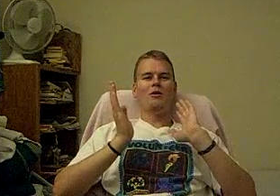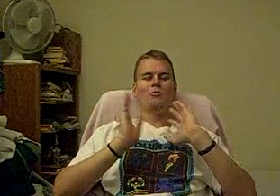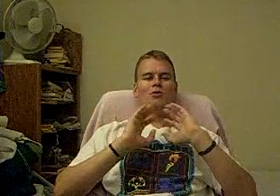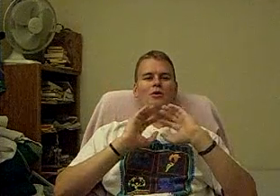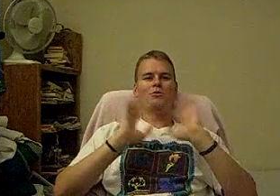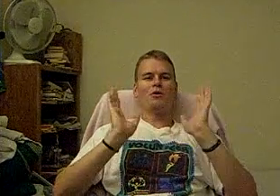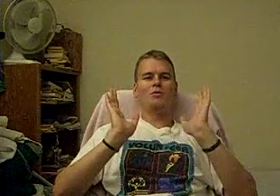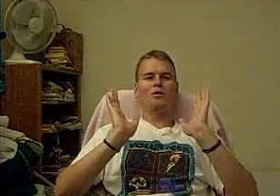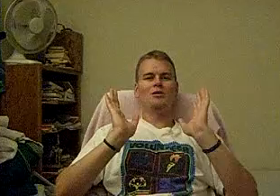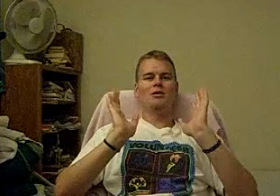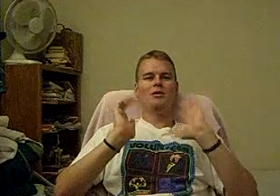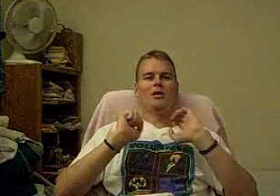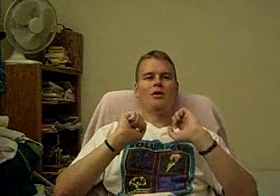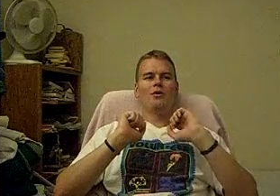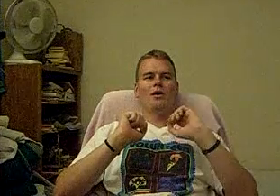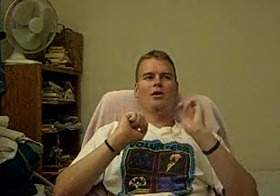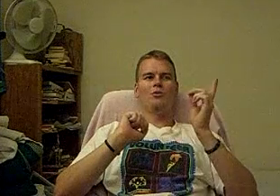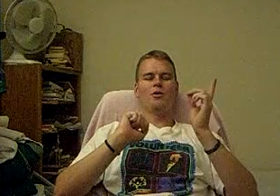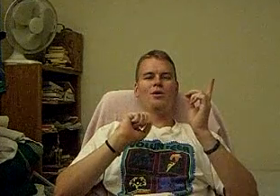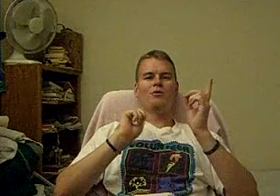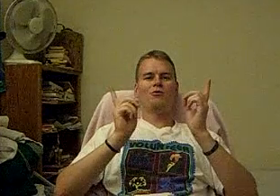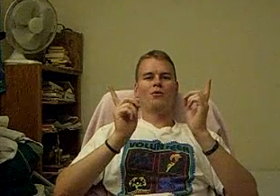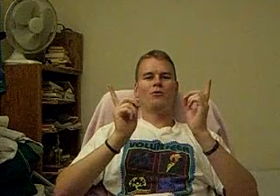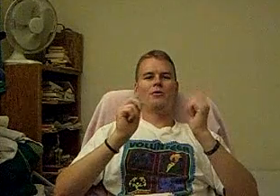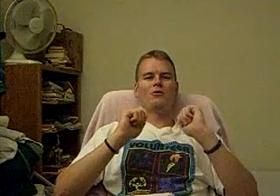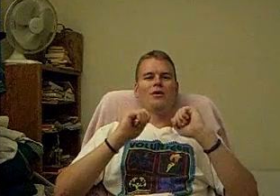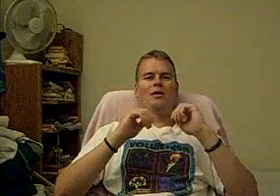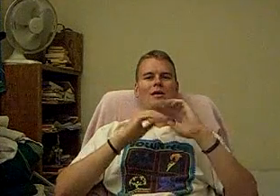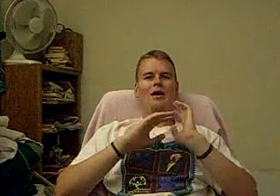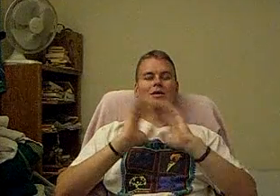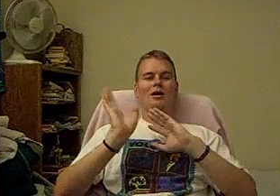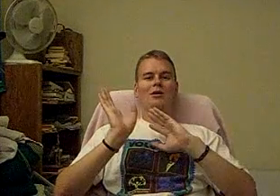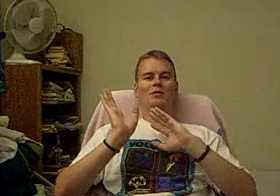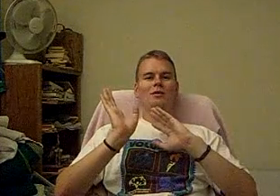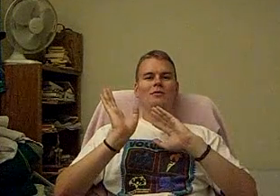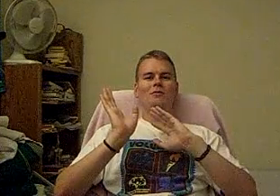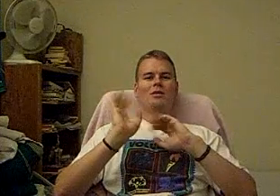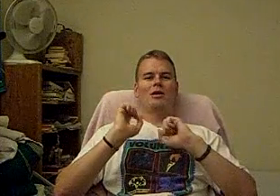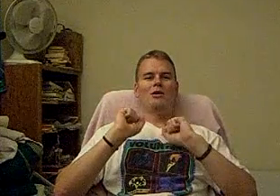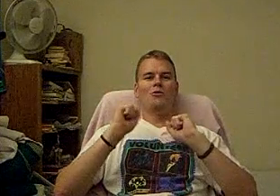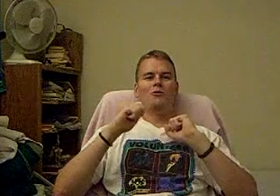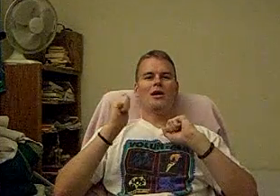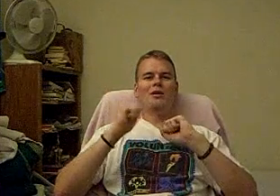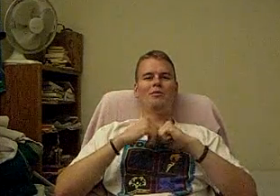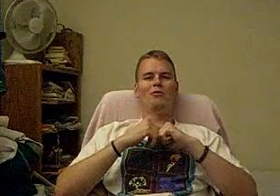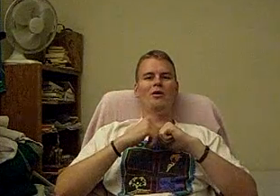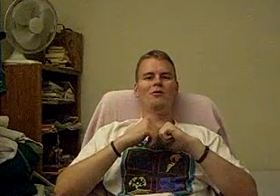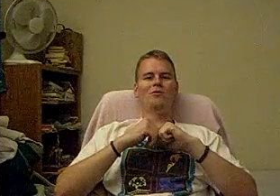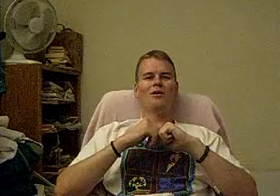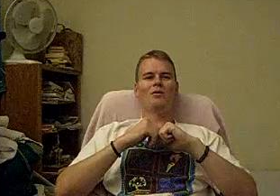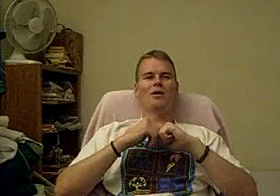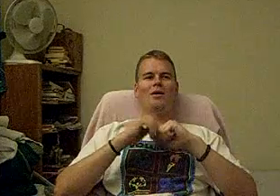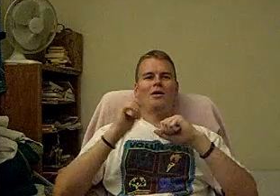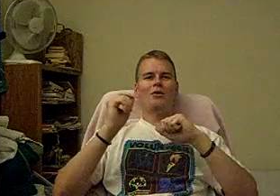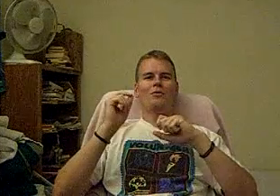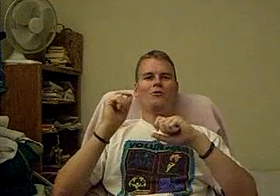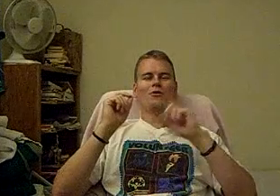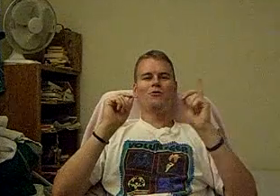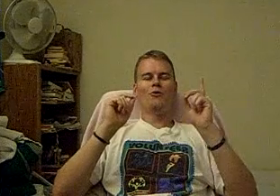throughout the whole competition, okay, you were the best, you were the worst. At the end of it, but then you tally up the points and say, okay, you know, so-and-so